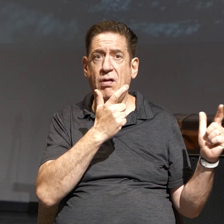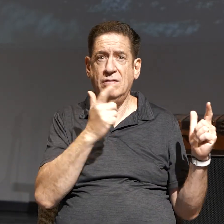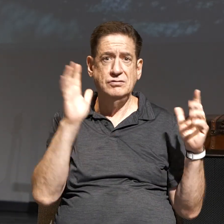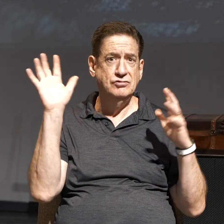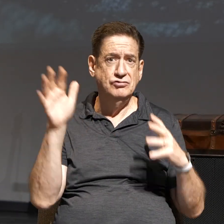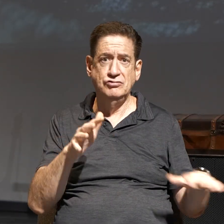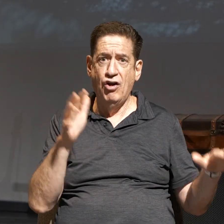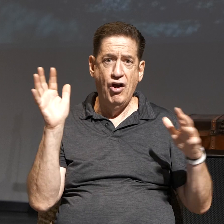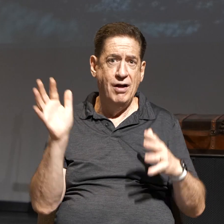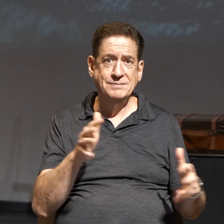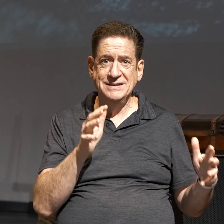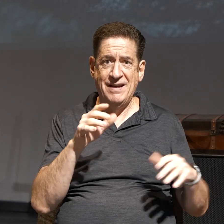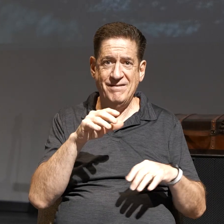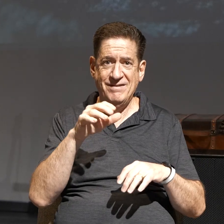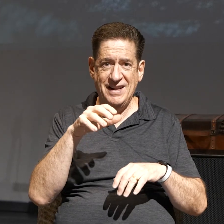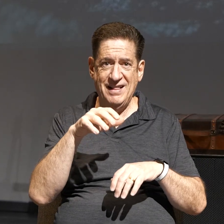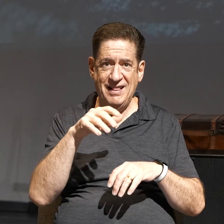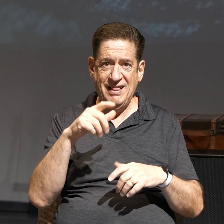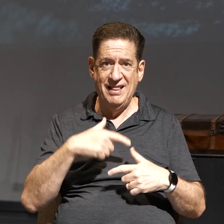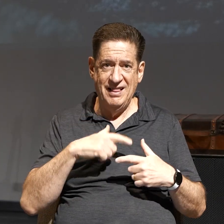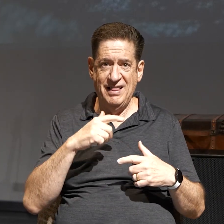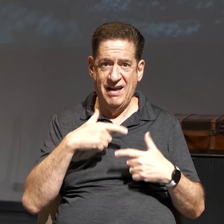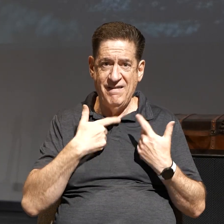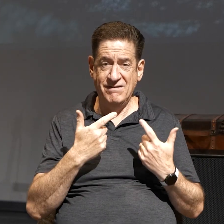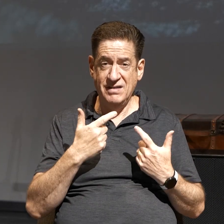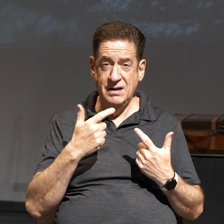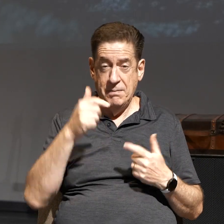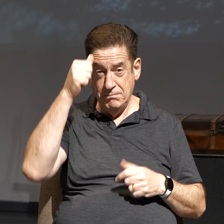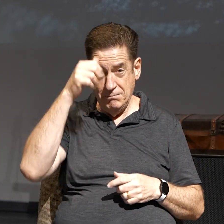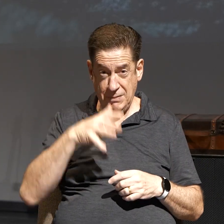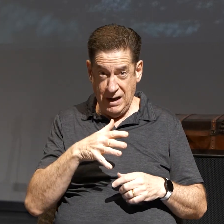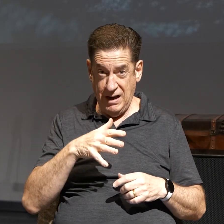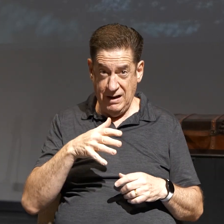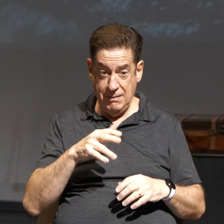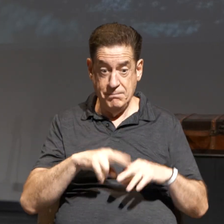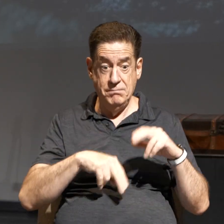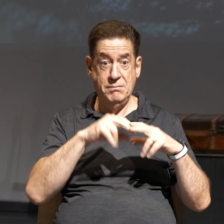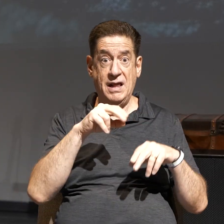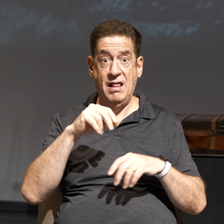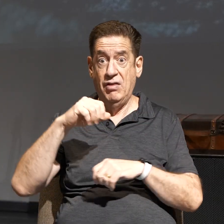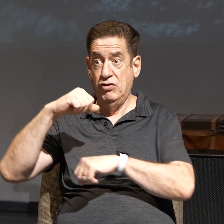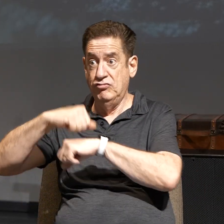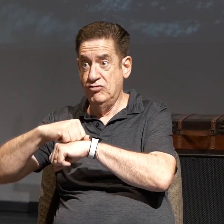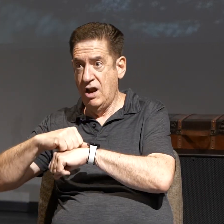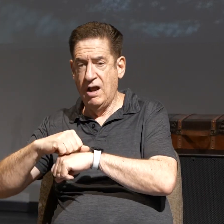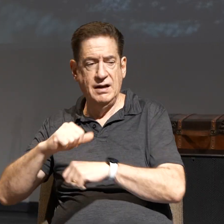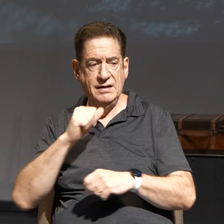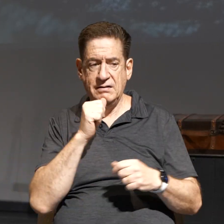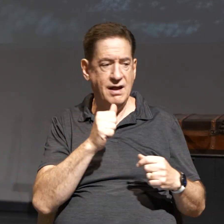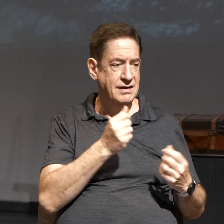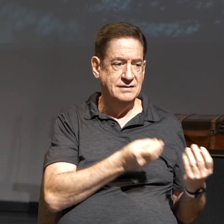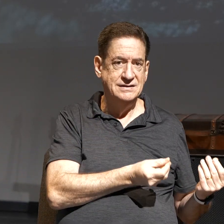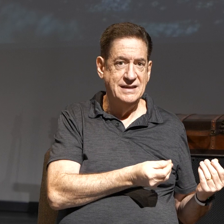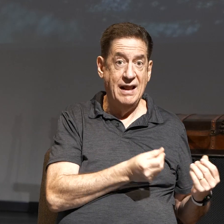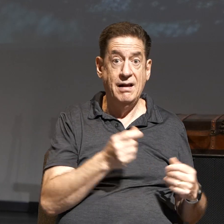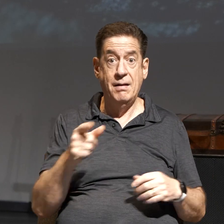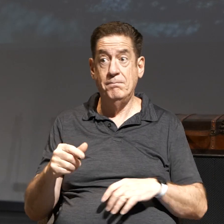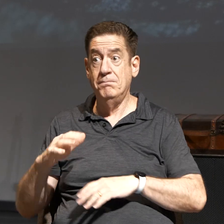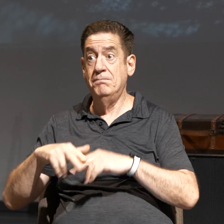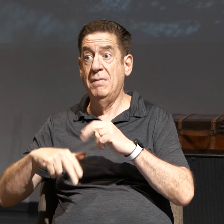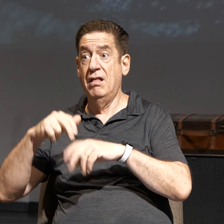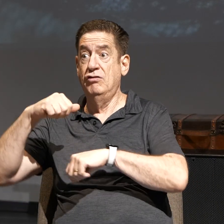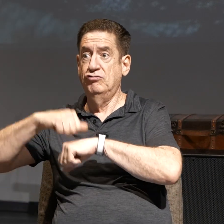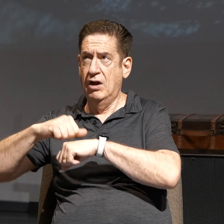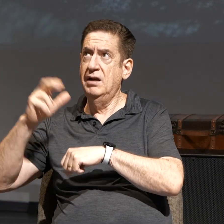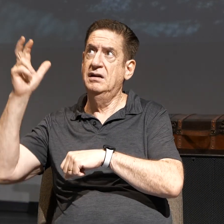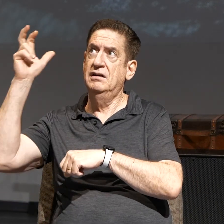I gave you those verses there about the man building his life upon the rock as opposed to the sand. The guy that builds his life on the rock is one who